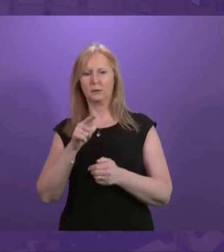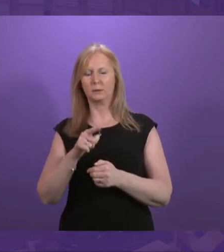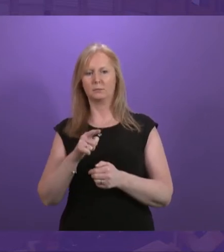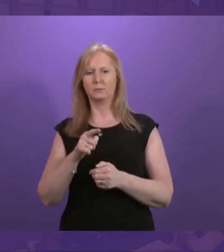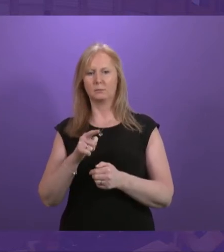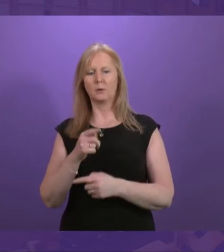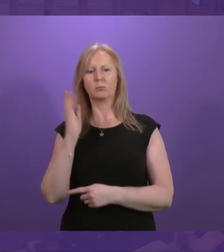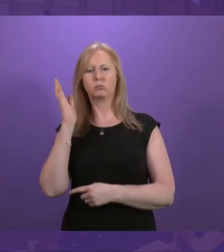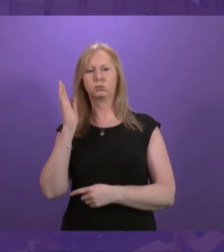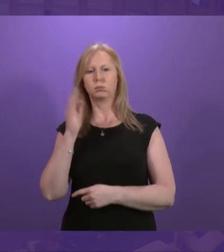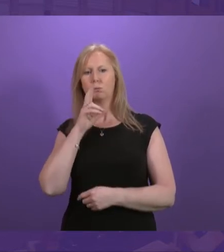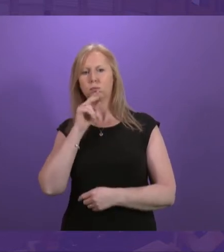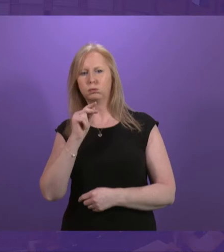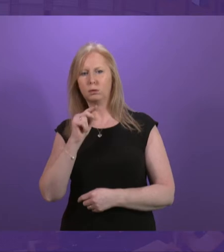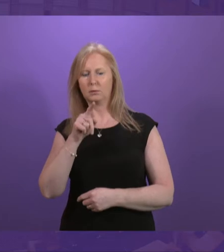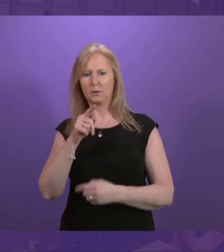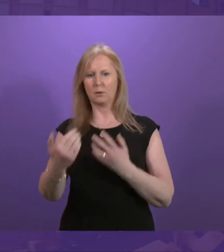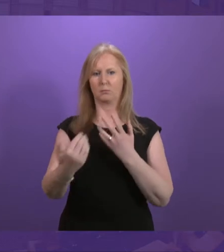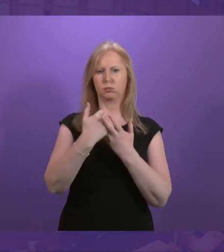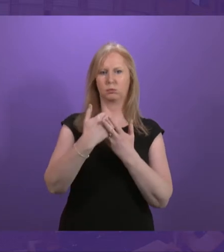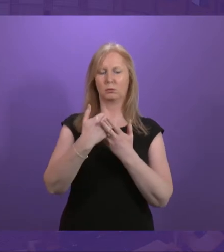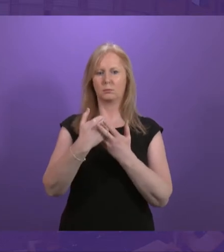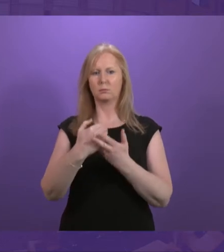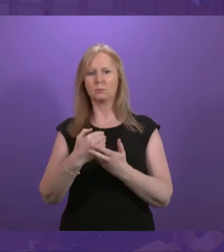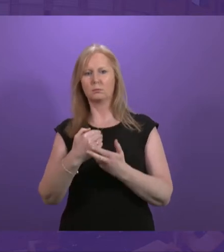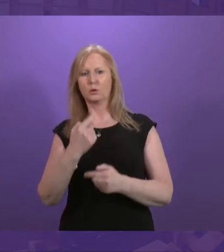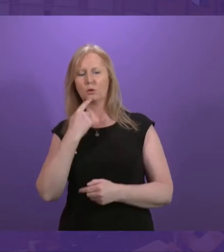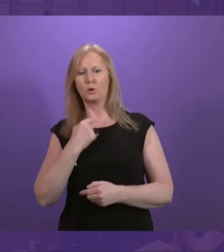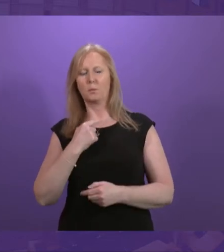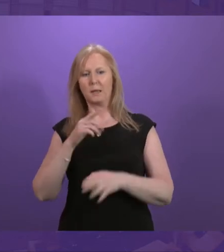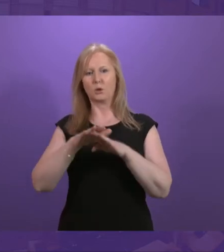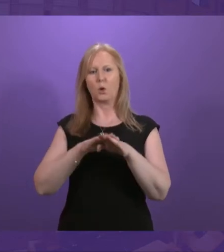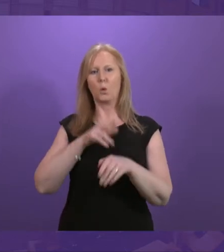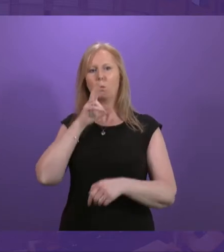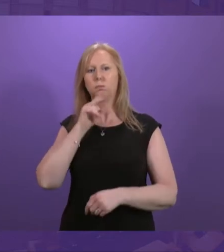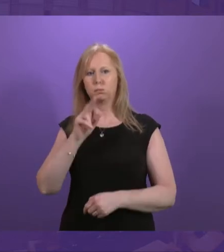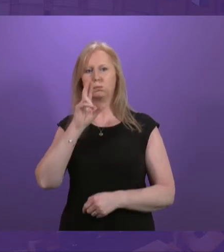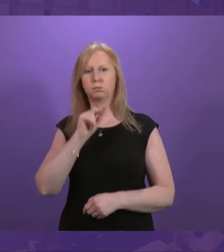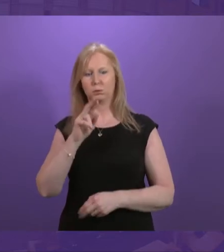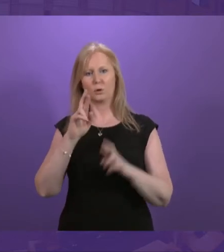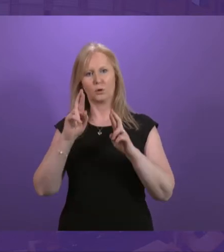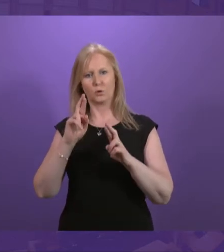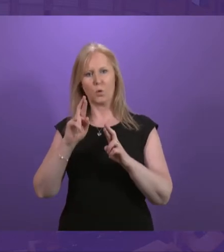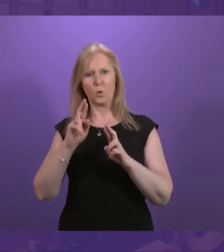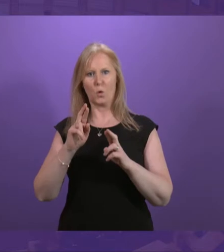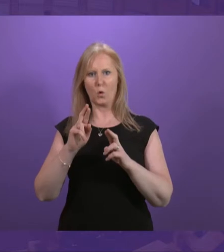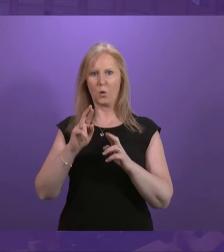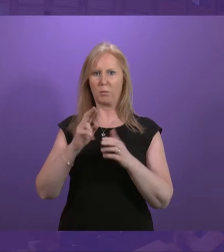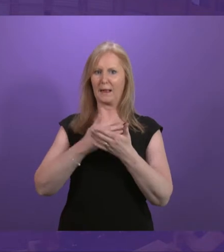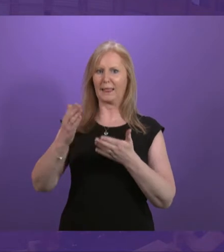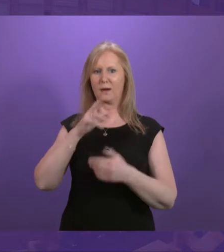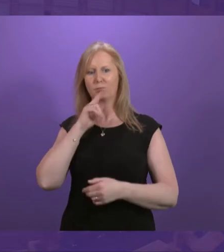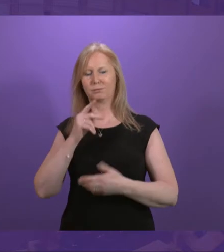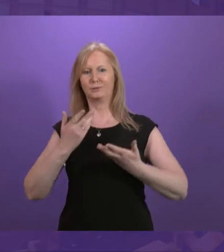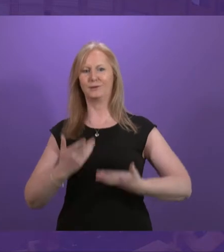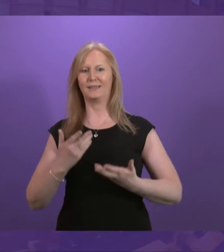my starting to speak had already intervened to tell me to speak more slowly. So I hope I'm achieving that today if Dennis is listening.